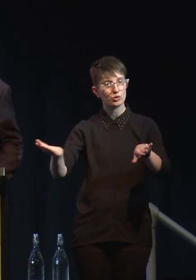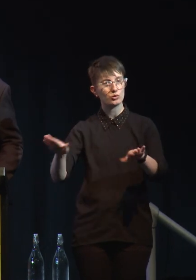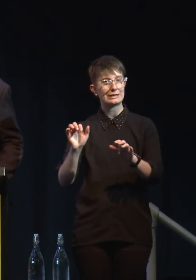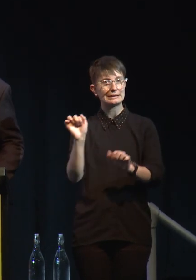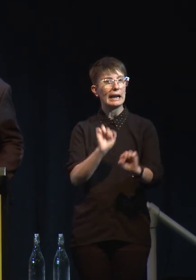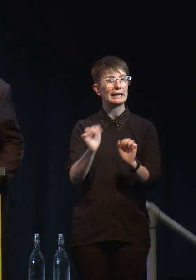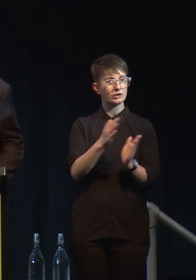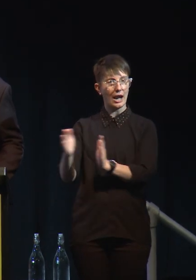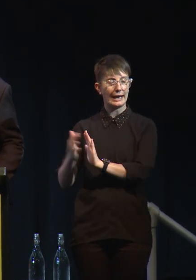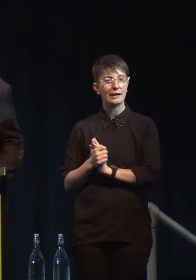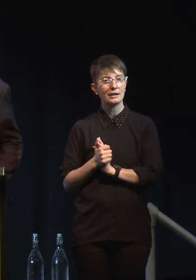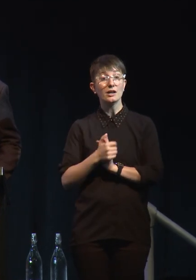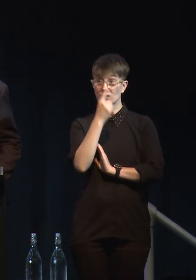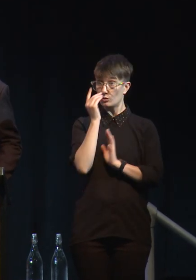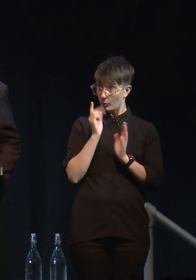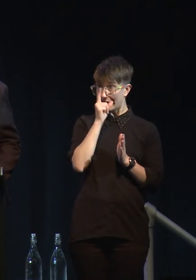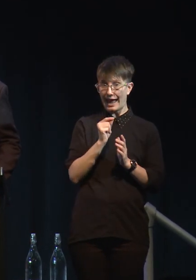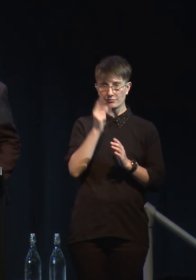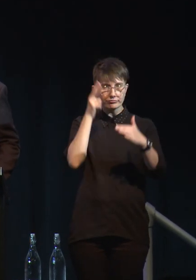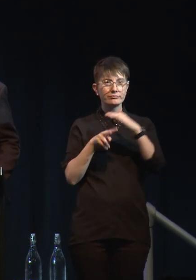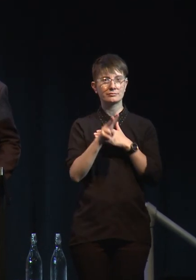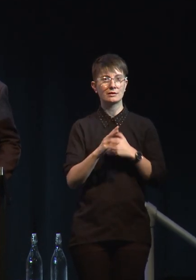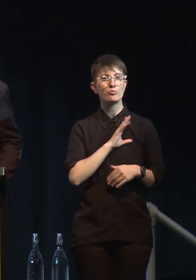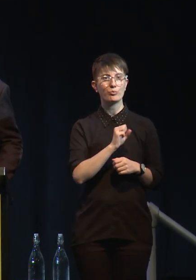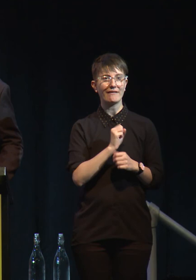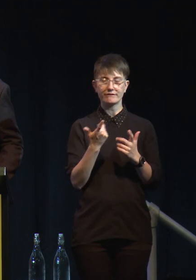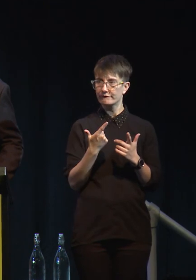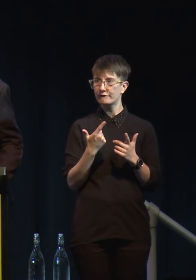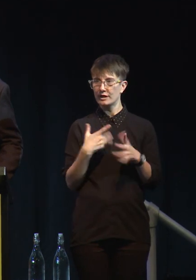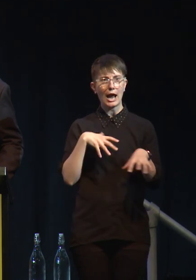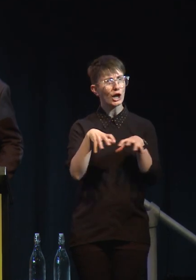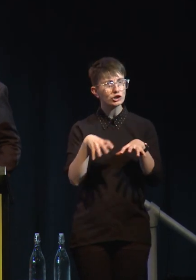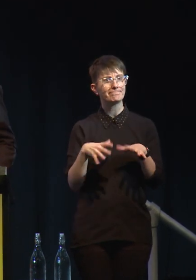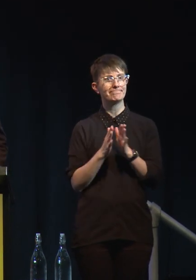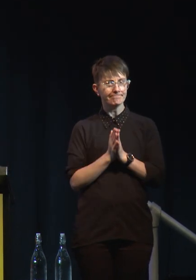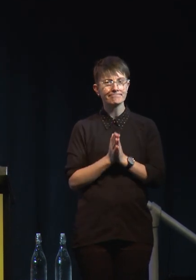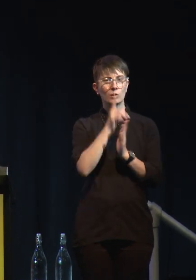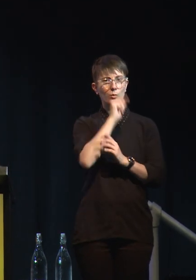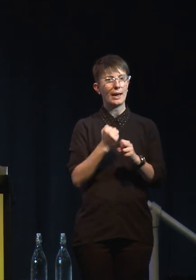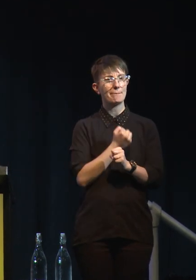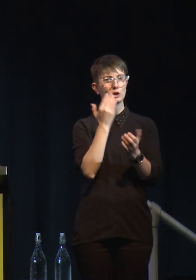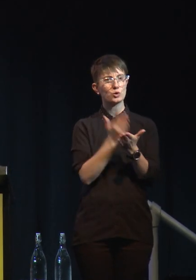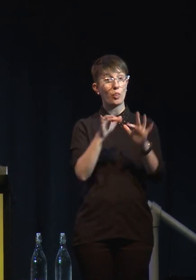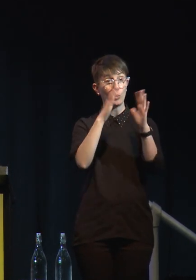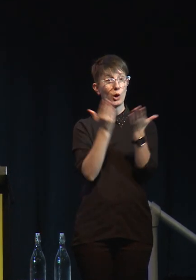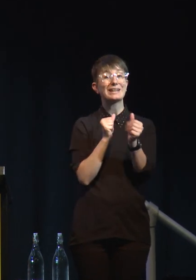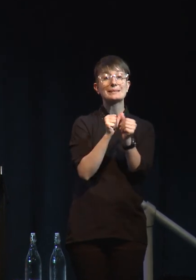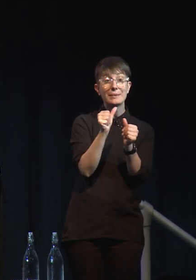we can take action, and we can have fun to make the world a better place for our children to grow up in.